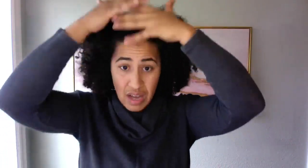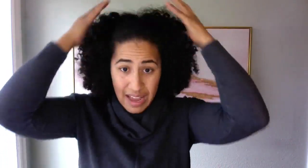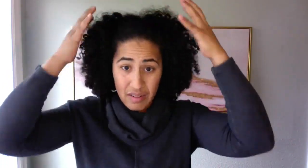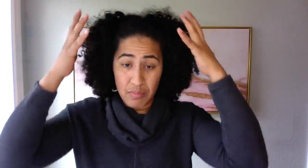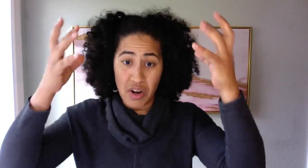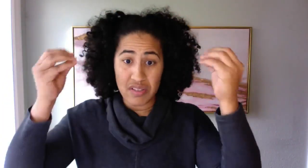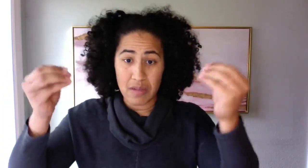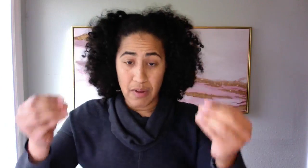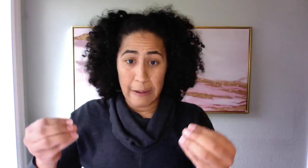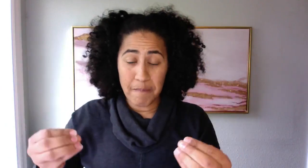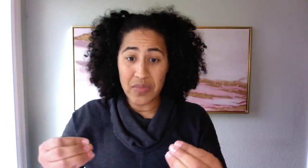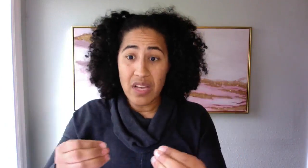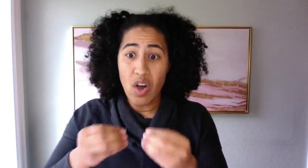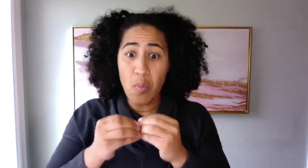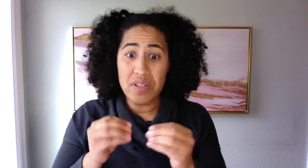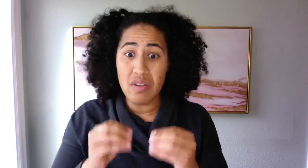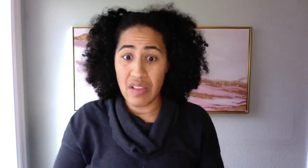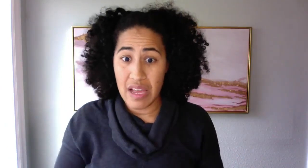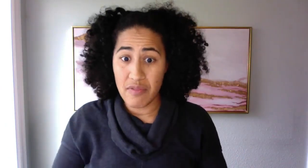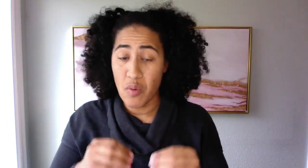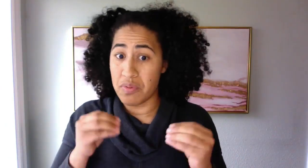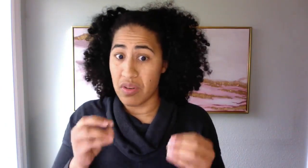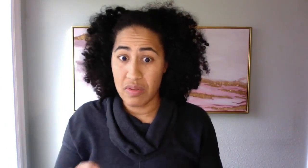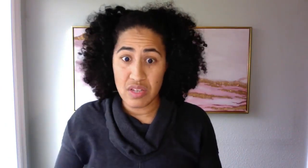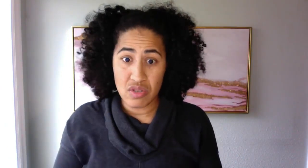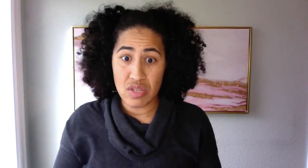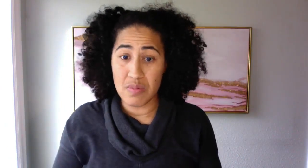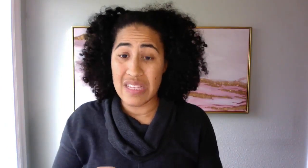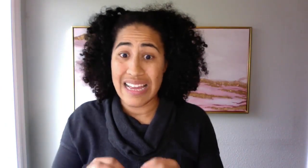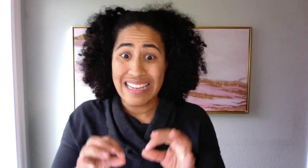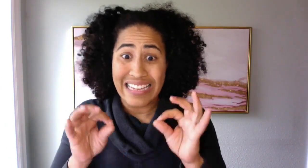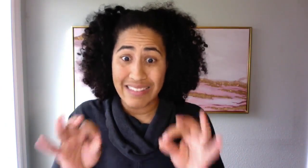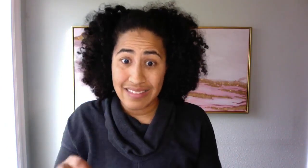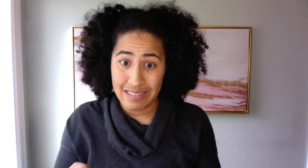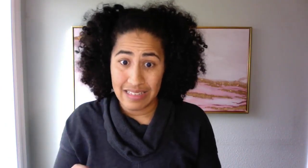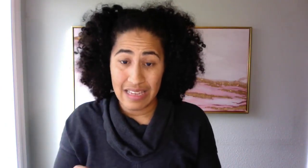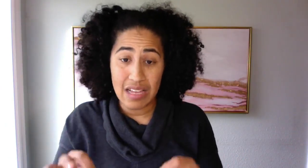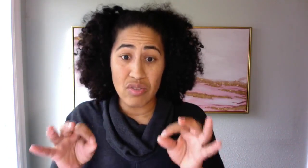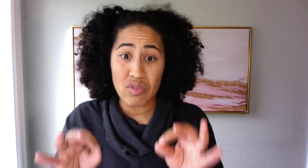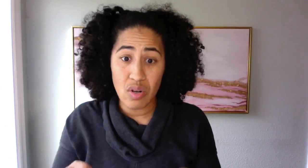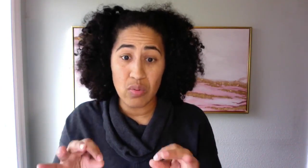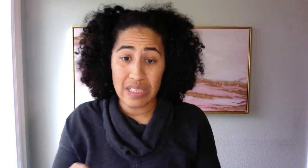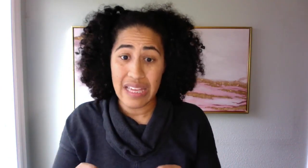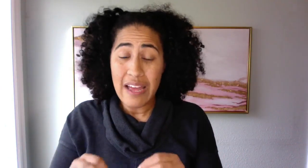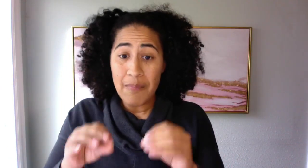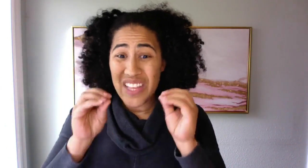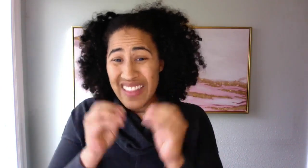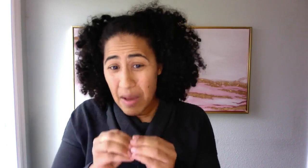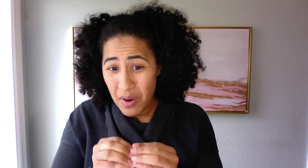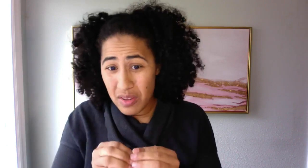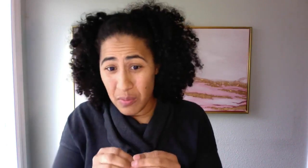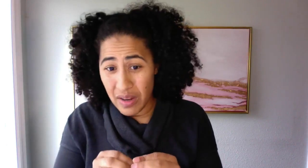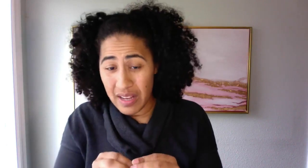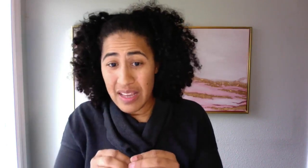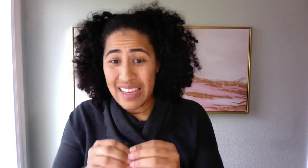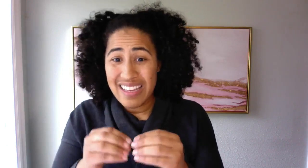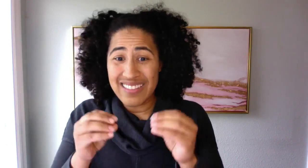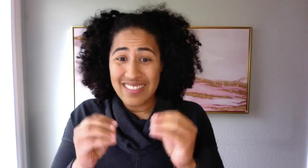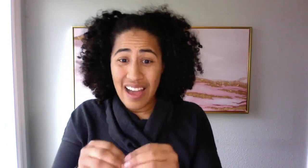higher parts of the brain opens our life, opens our relationships and instantly. And so quickly in that part of the brain, it's not